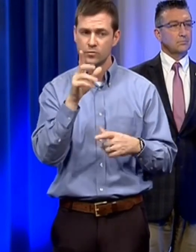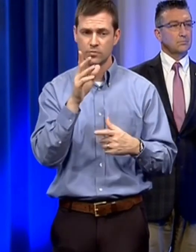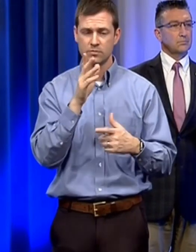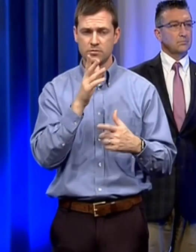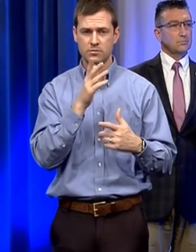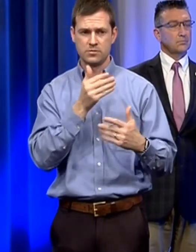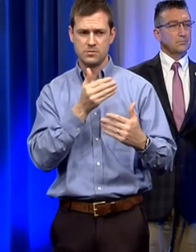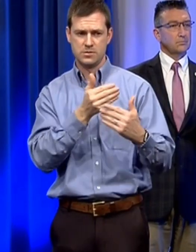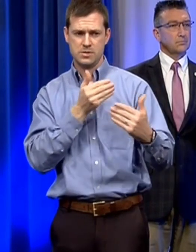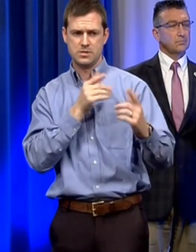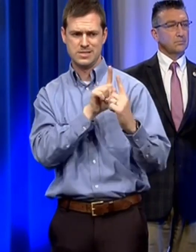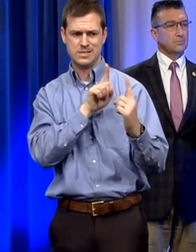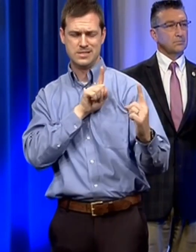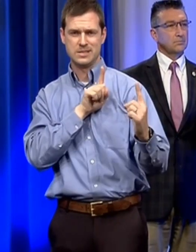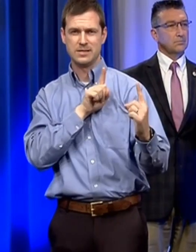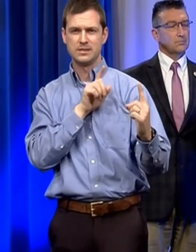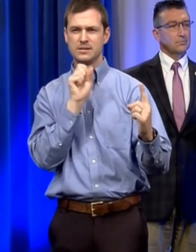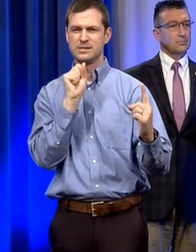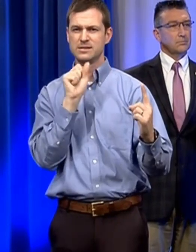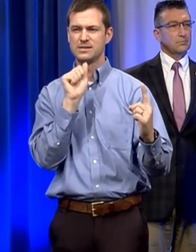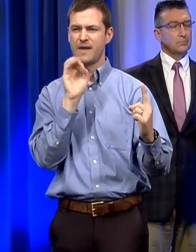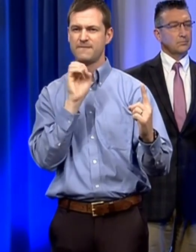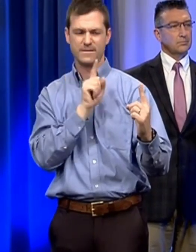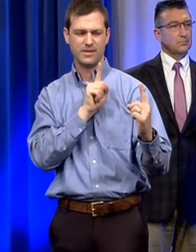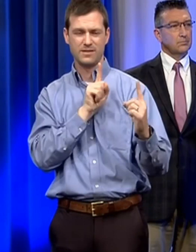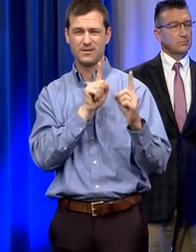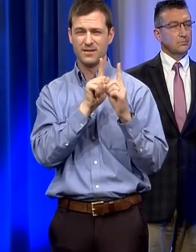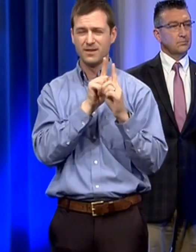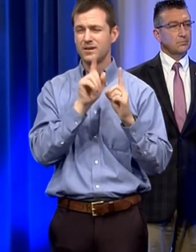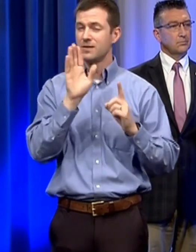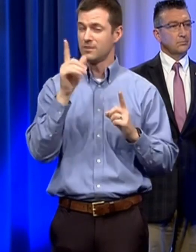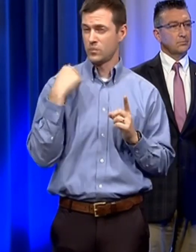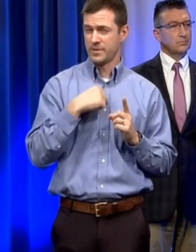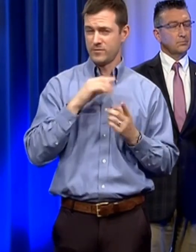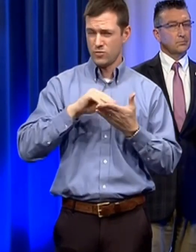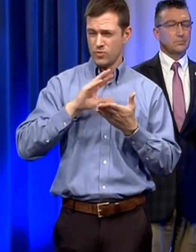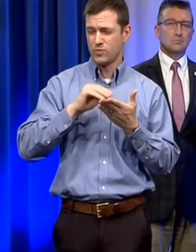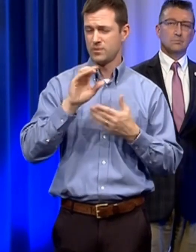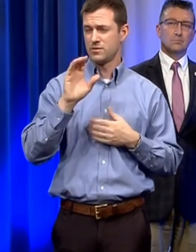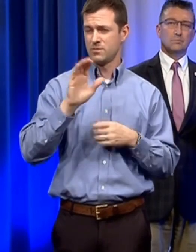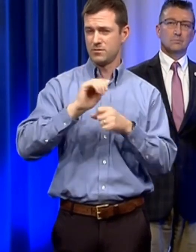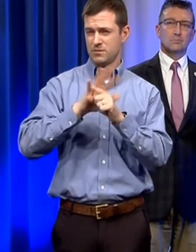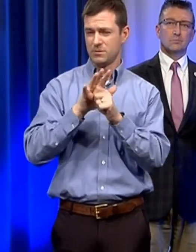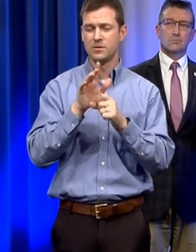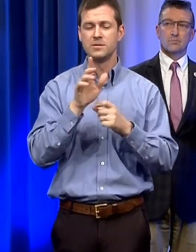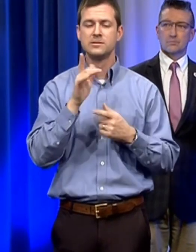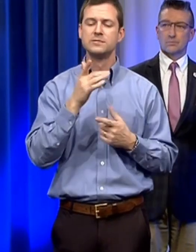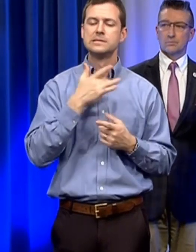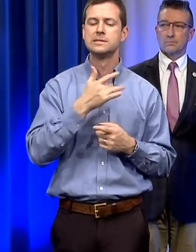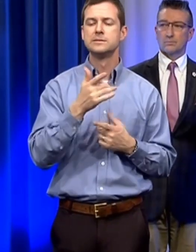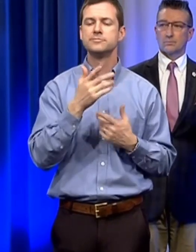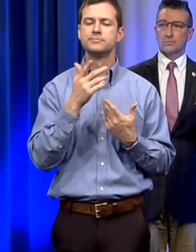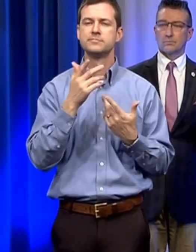people to minimize the spread of disease and from what we know about coronavirus there seems to be something about a six foot